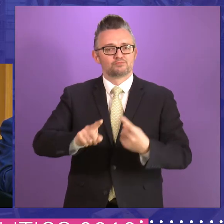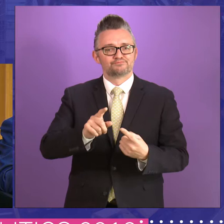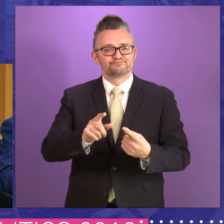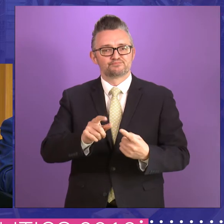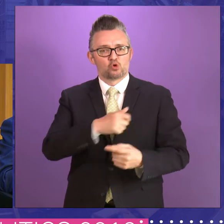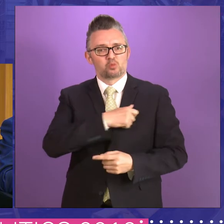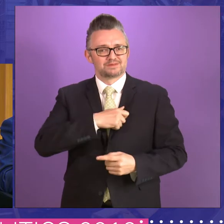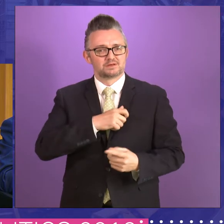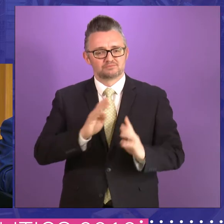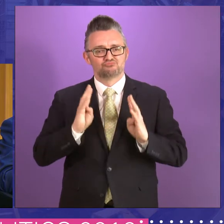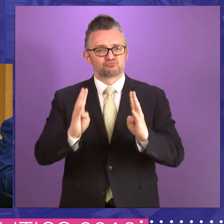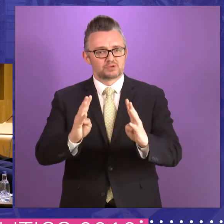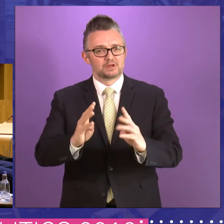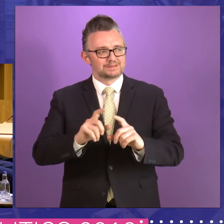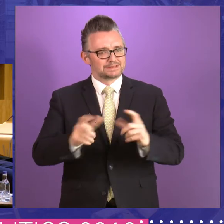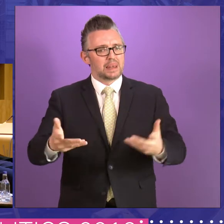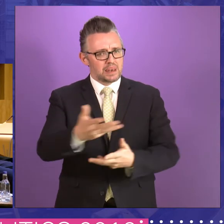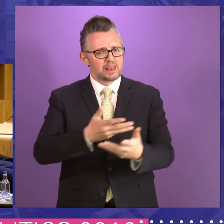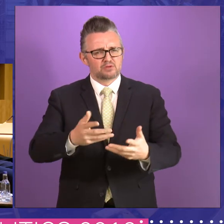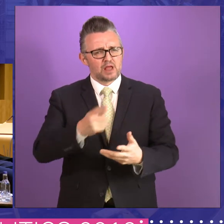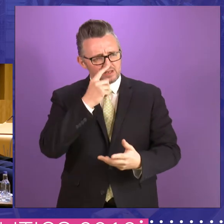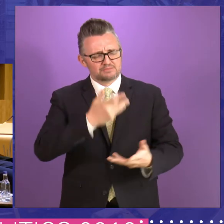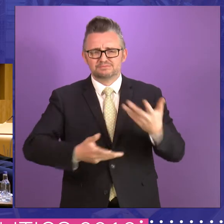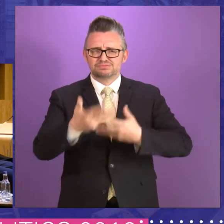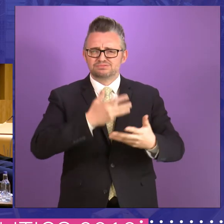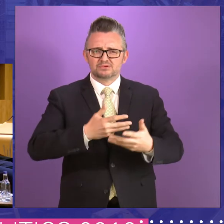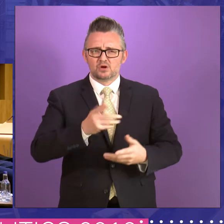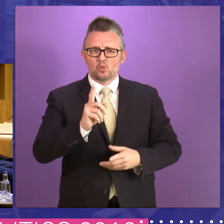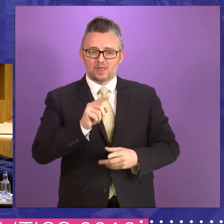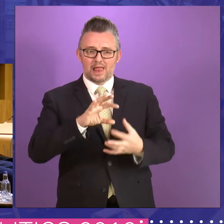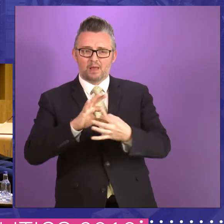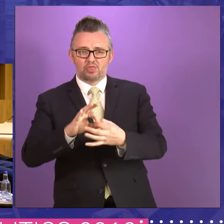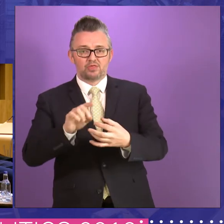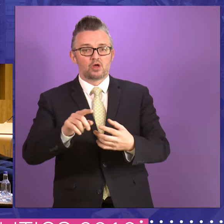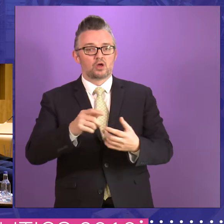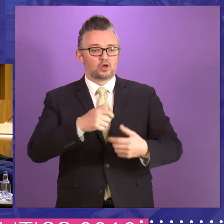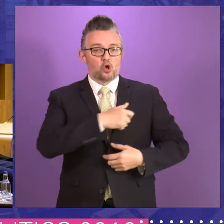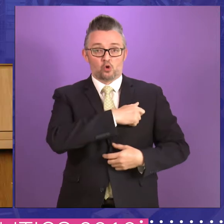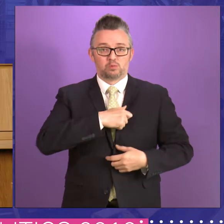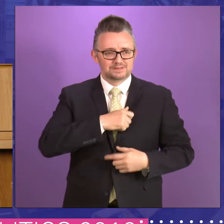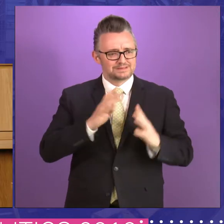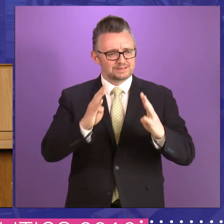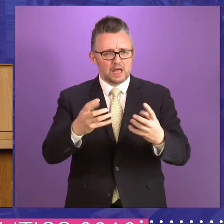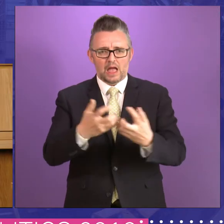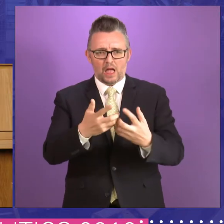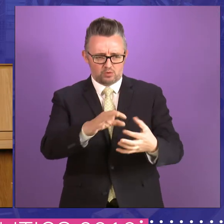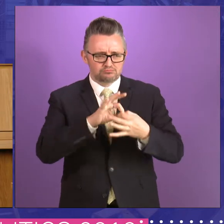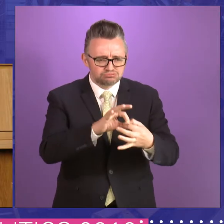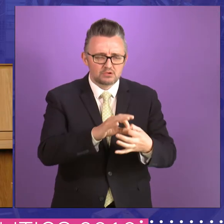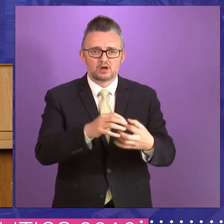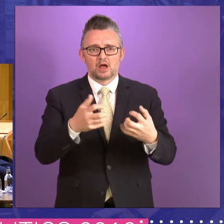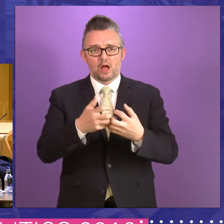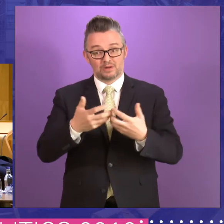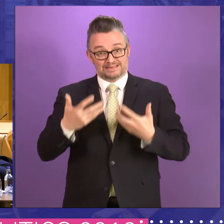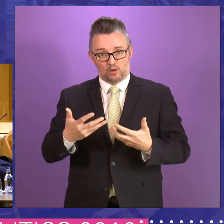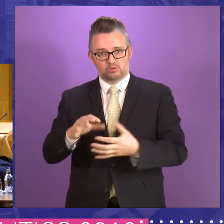implemented and which are still in discussion. Um, do you have any comments to make about the role of committees and the way they worked and the way they still work?